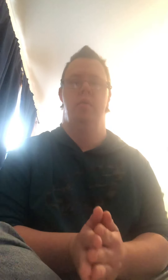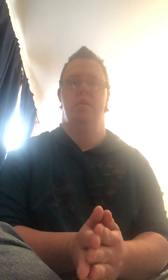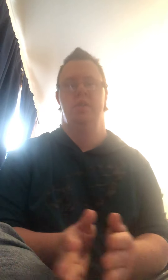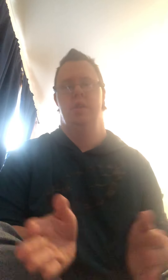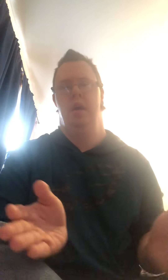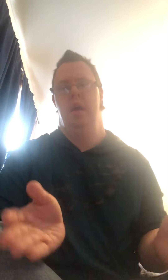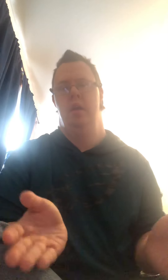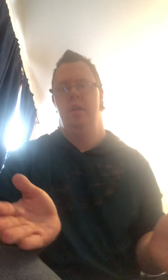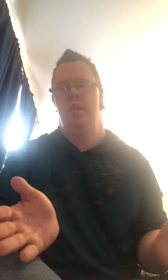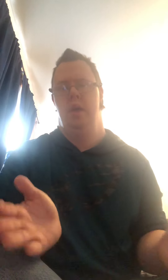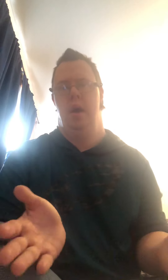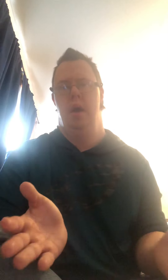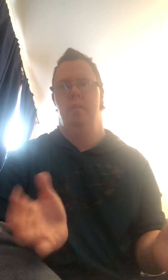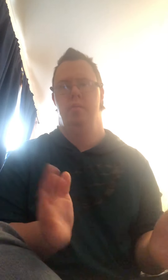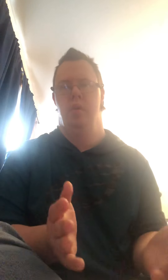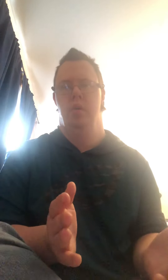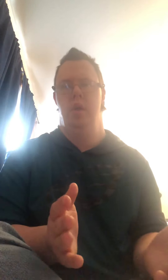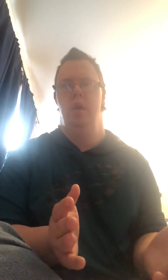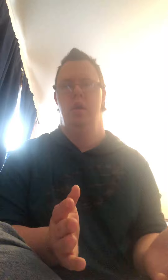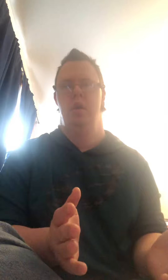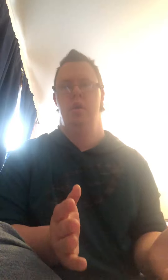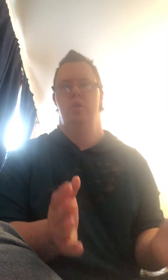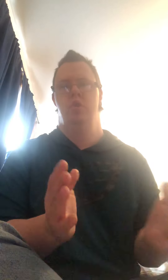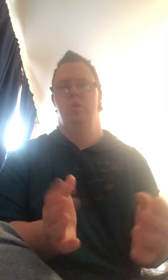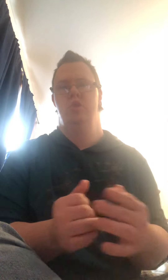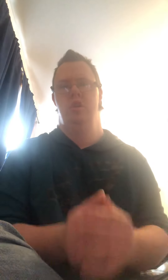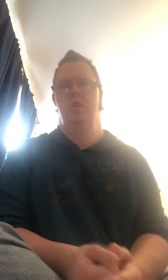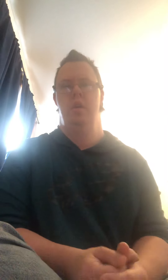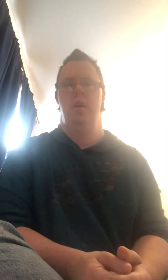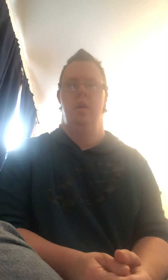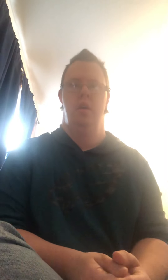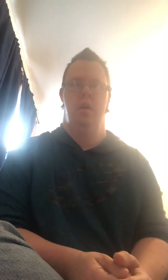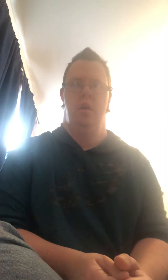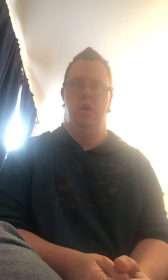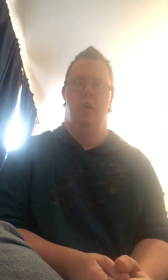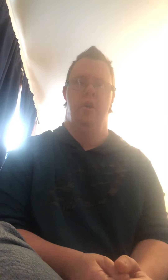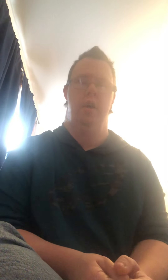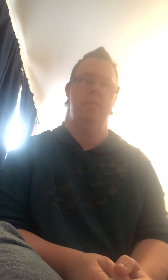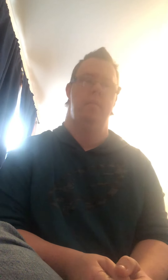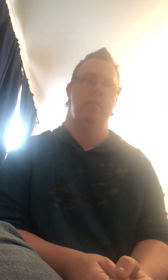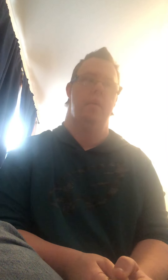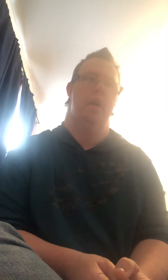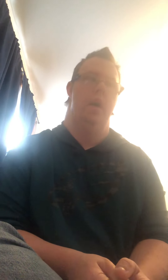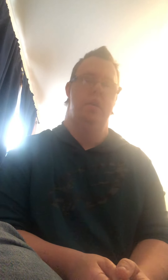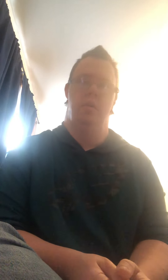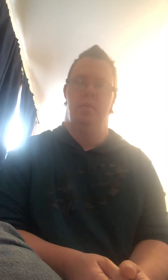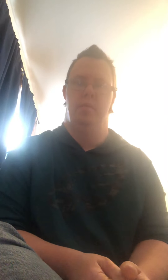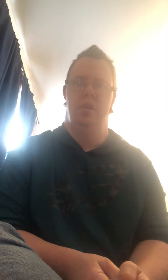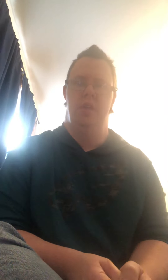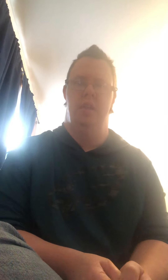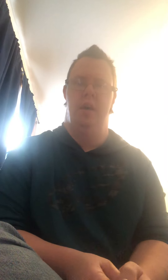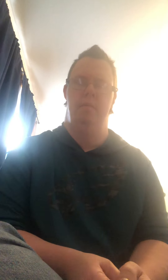which is a anti-bully dozer oh I totally appreciate that